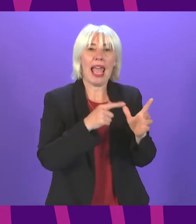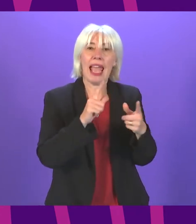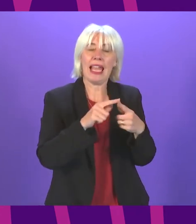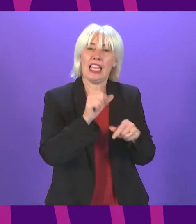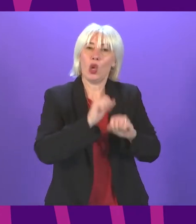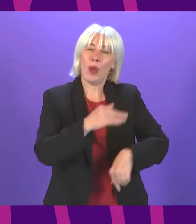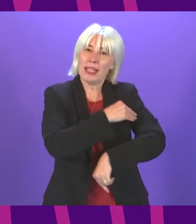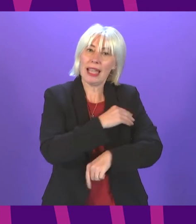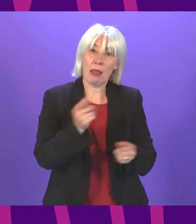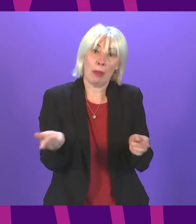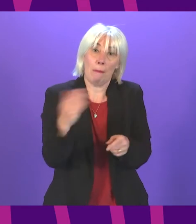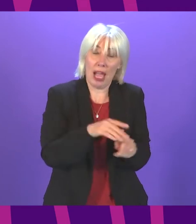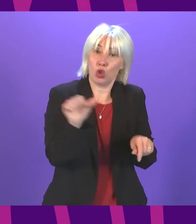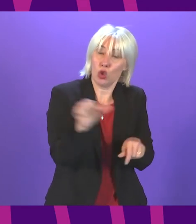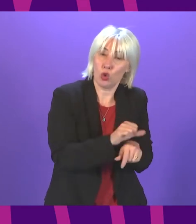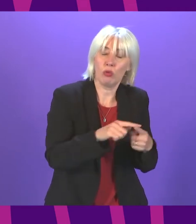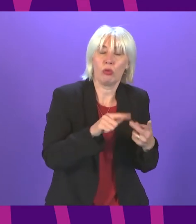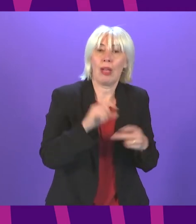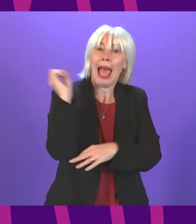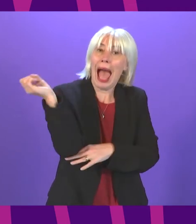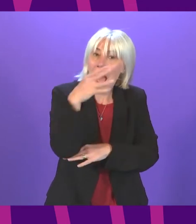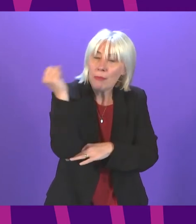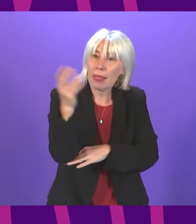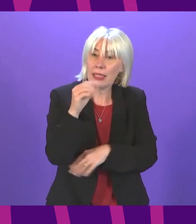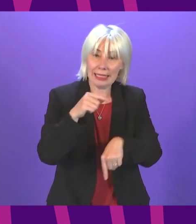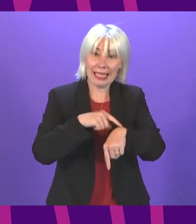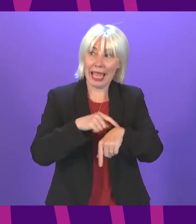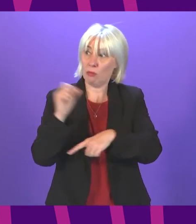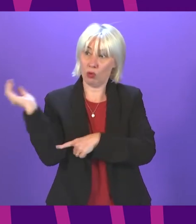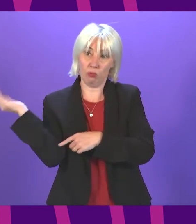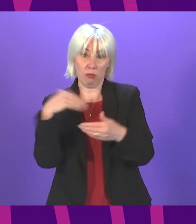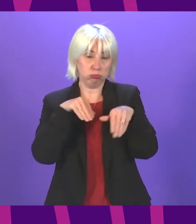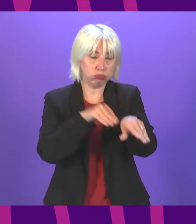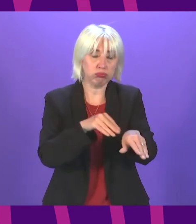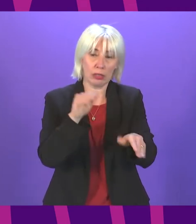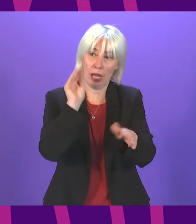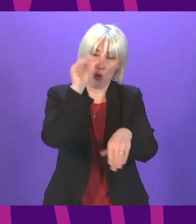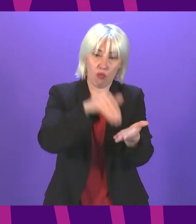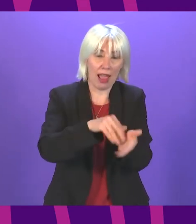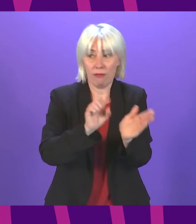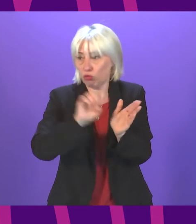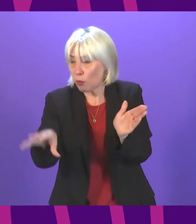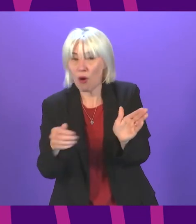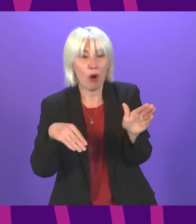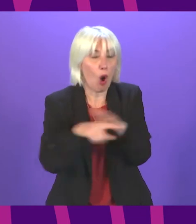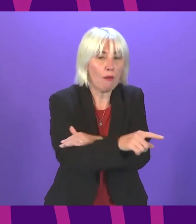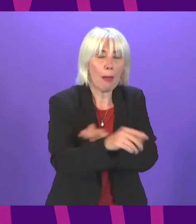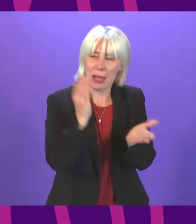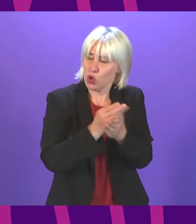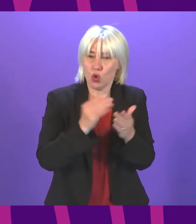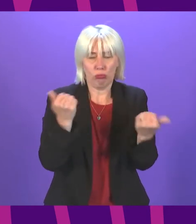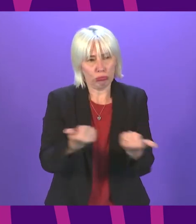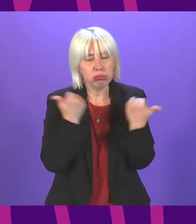speed up our ambulance services and return to full face-to-face GP surgeries. And the First Minister has to confirm